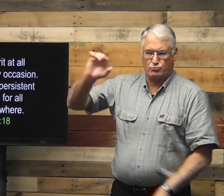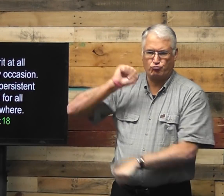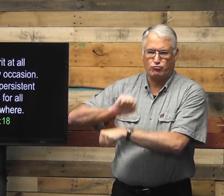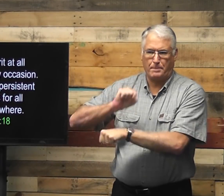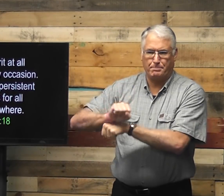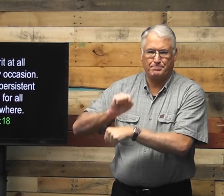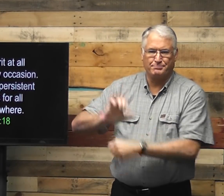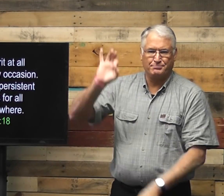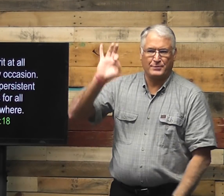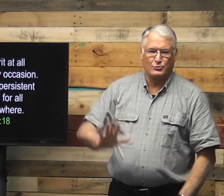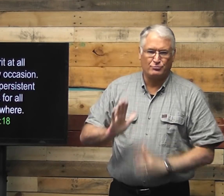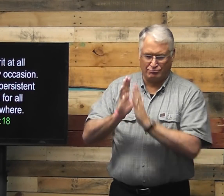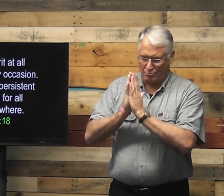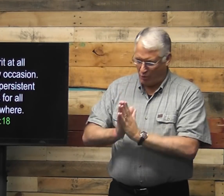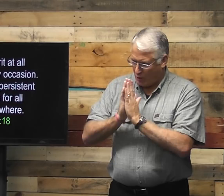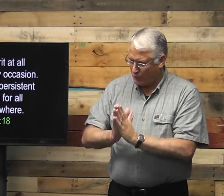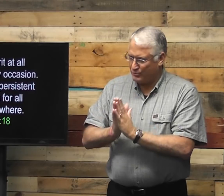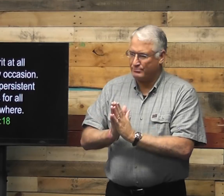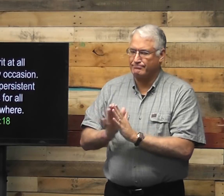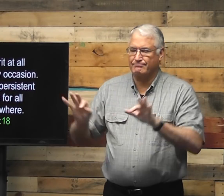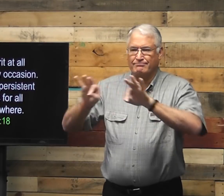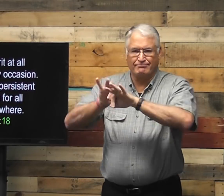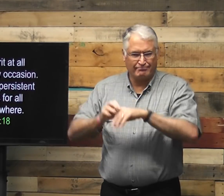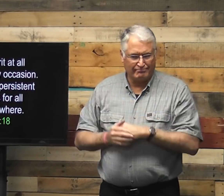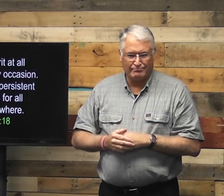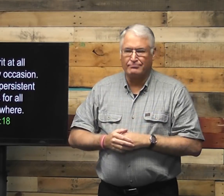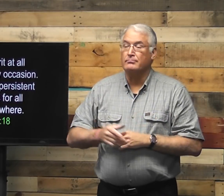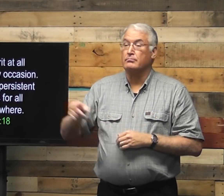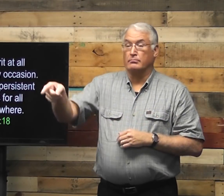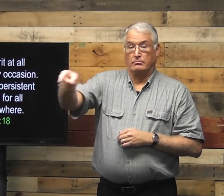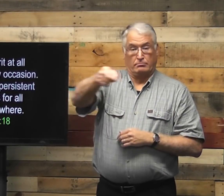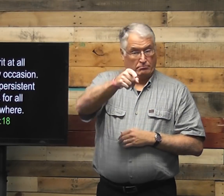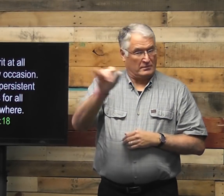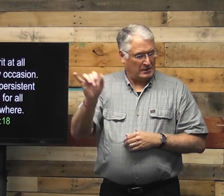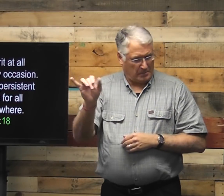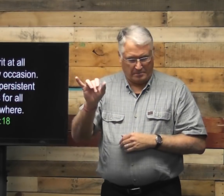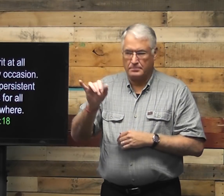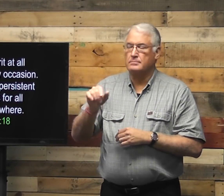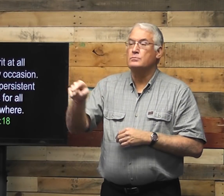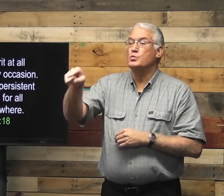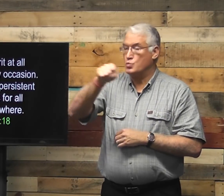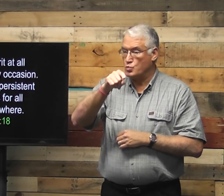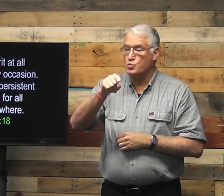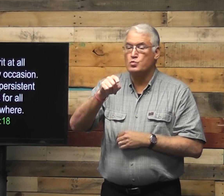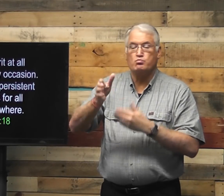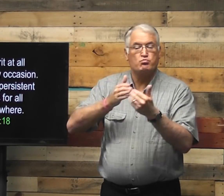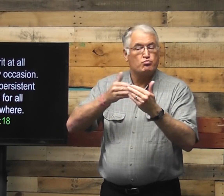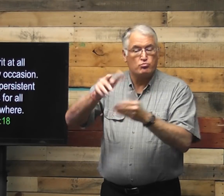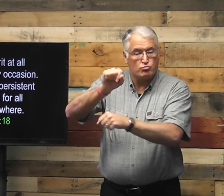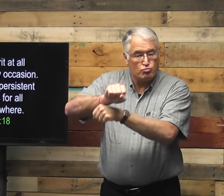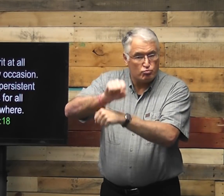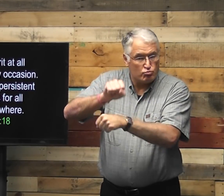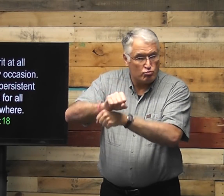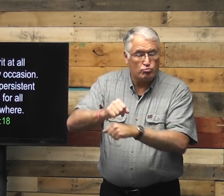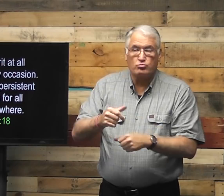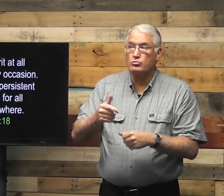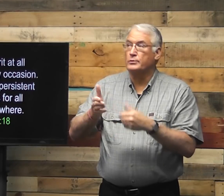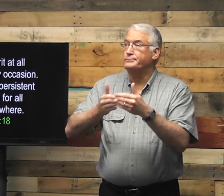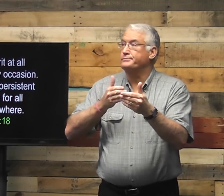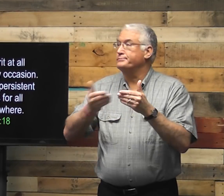Pastors, that's our job. Our job is to pray. Just like you, regardless of what you